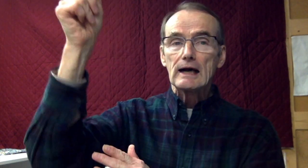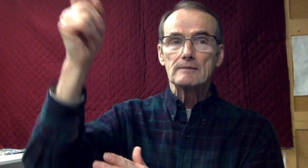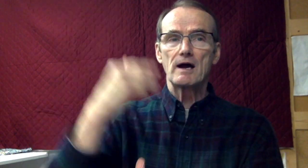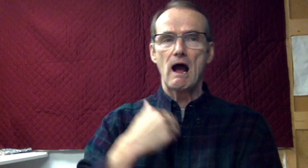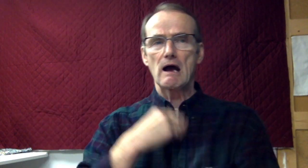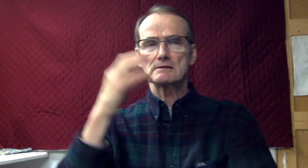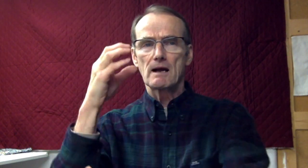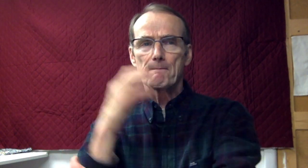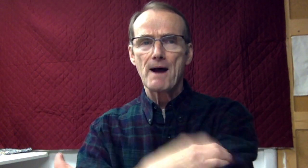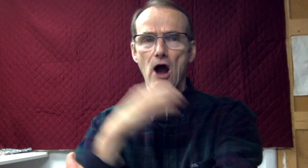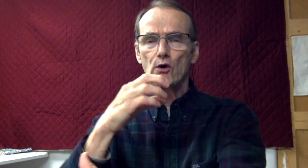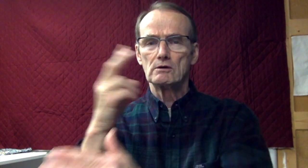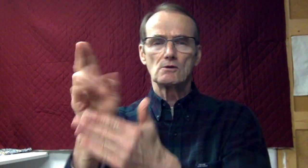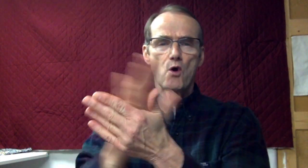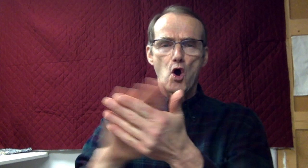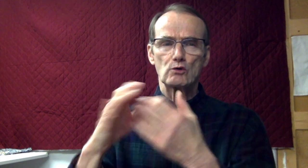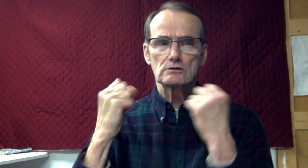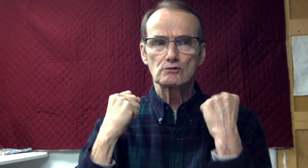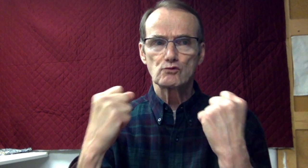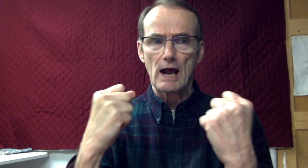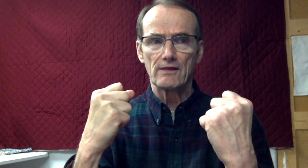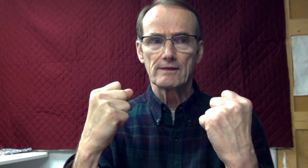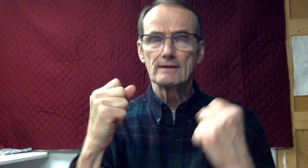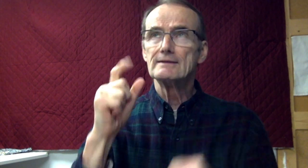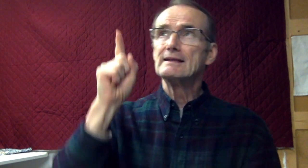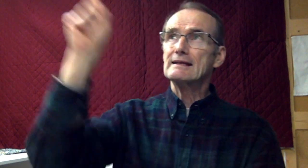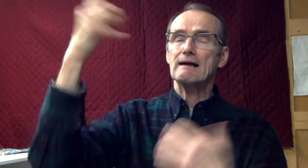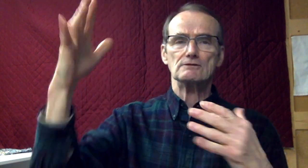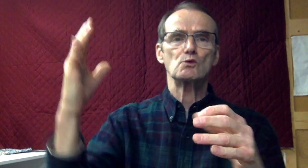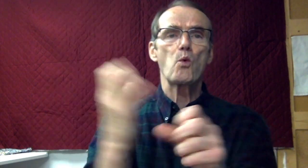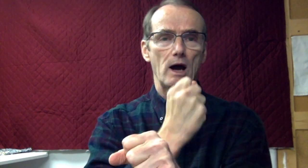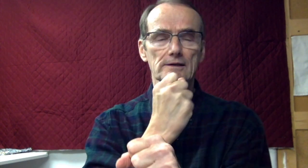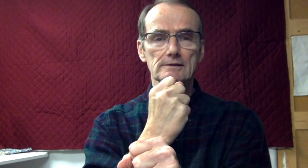His right hand has won victory for him, His holy arm.